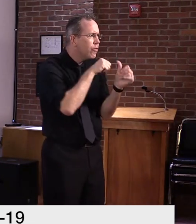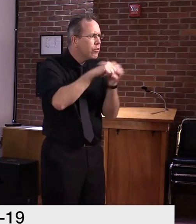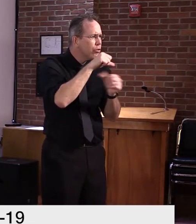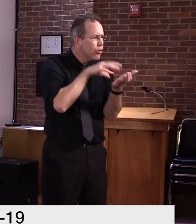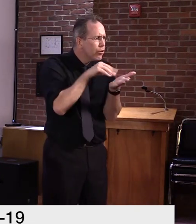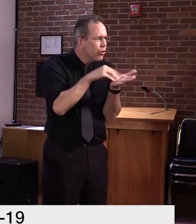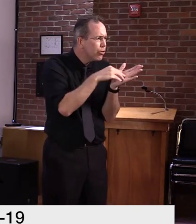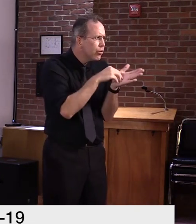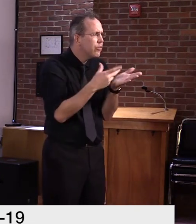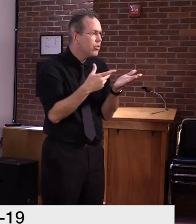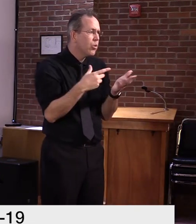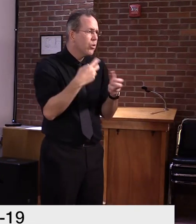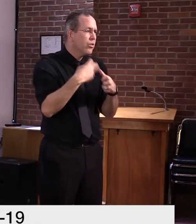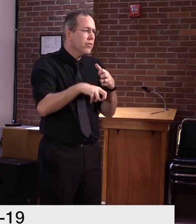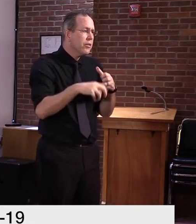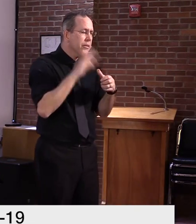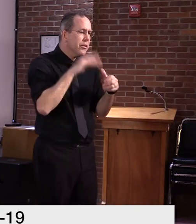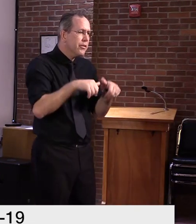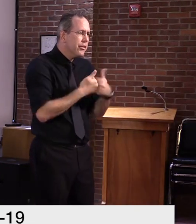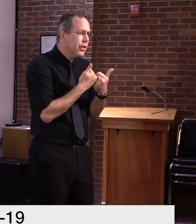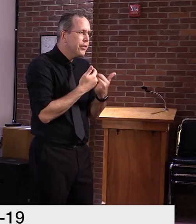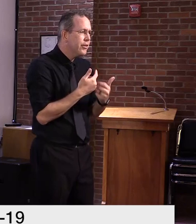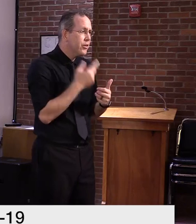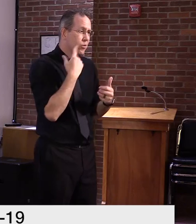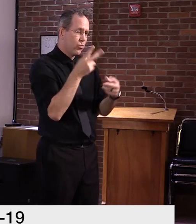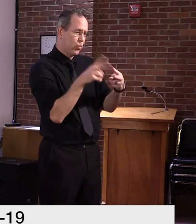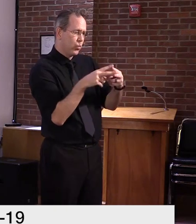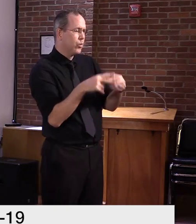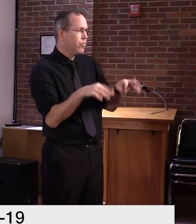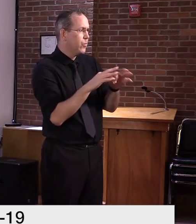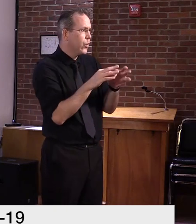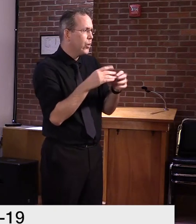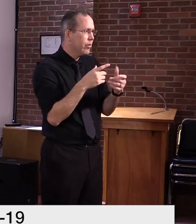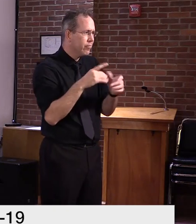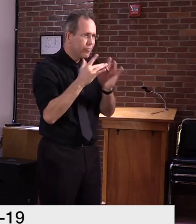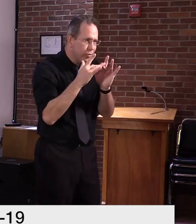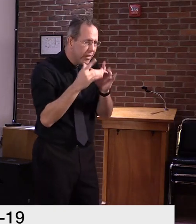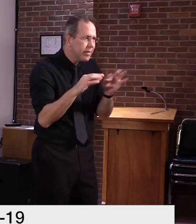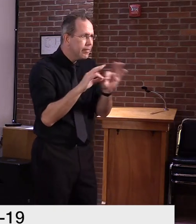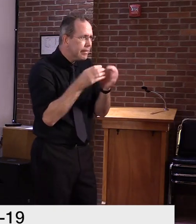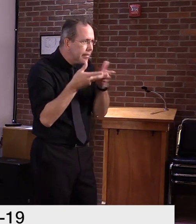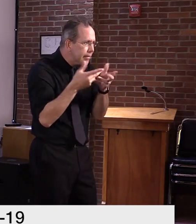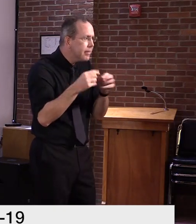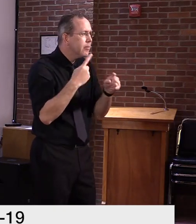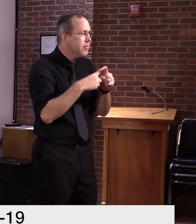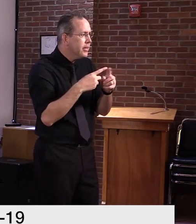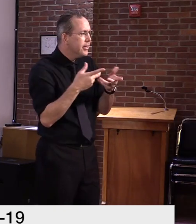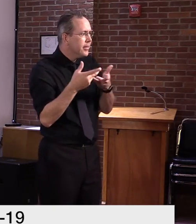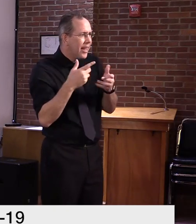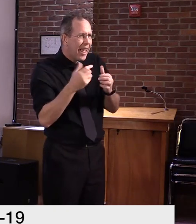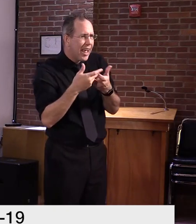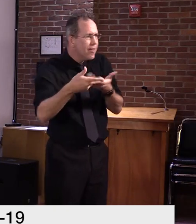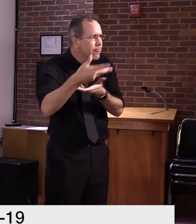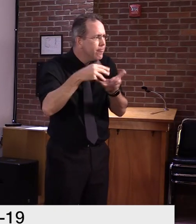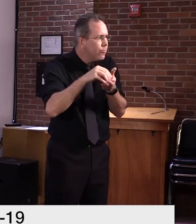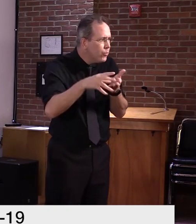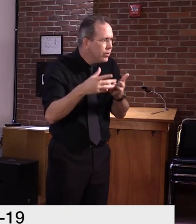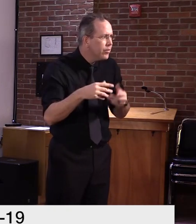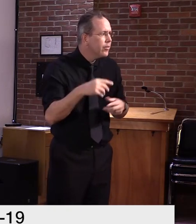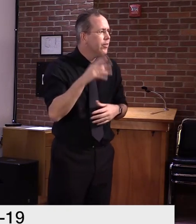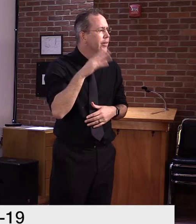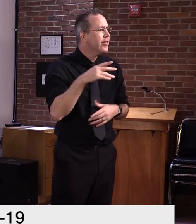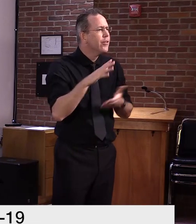agree it does, uh, you know, it's, it's a concern and there's going to be issues of equity. Um, I think that's precisely why we want to give districts the